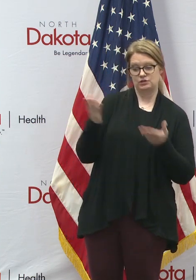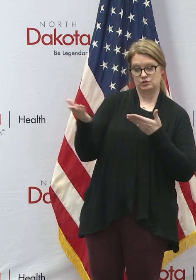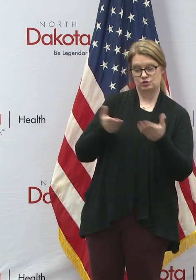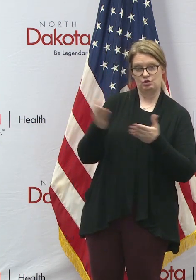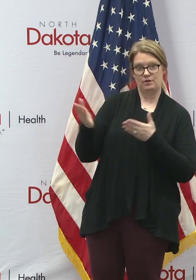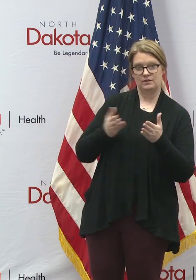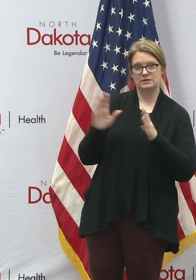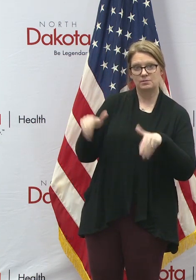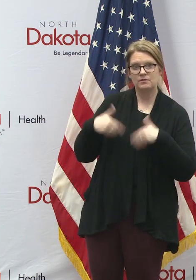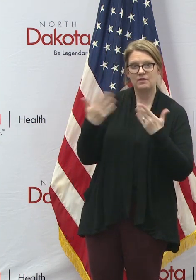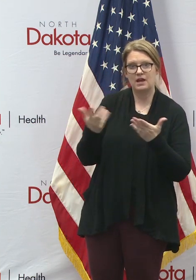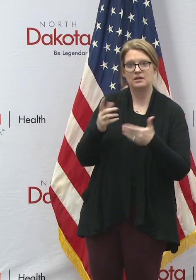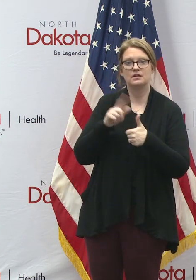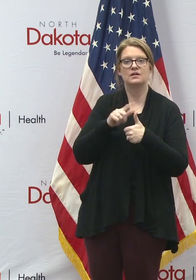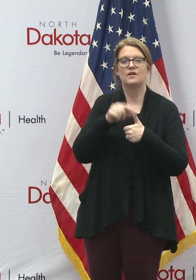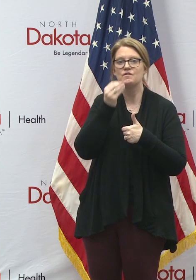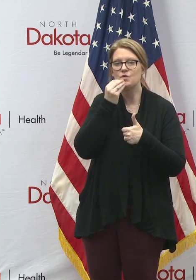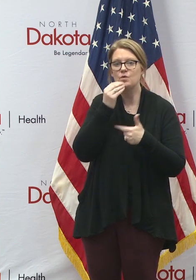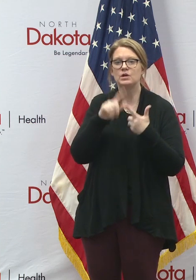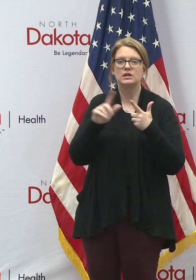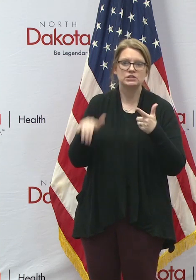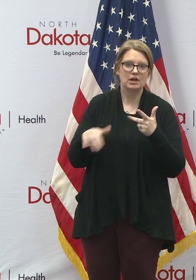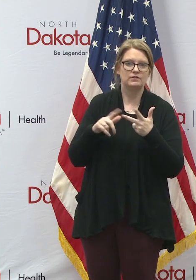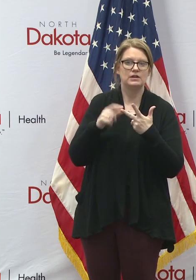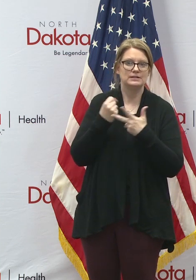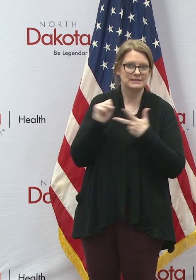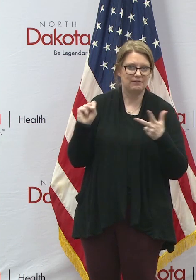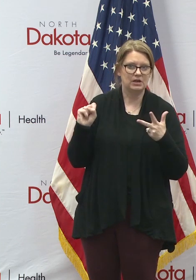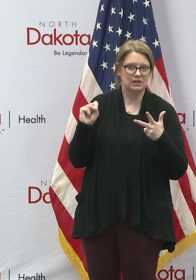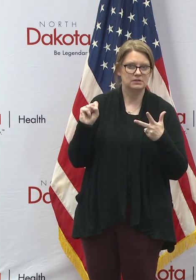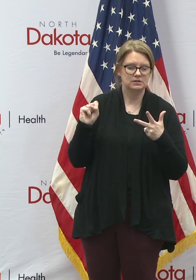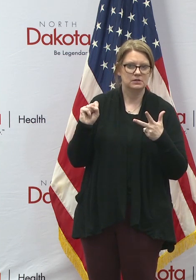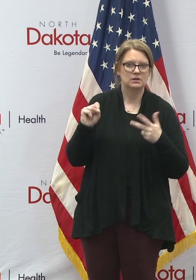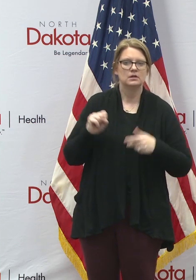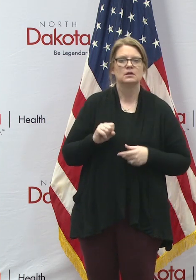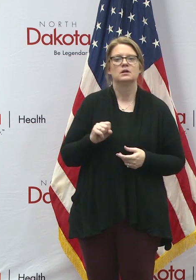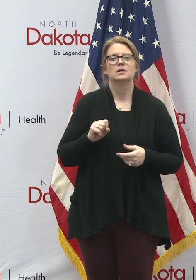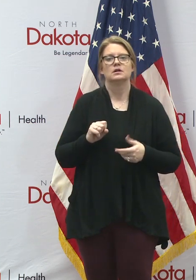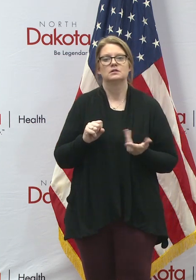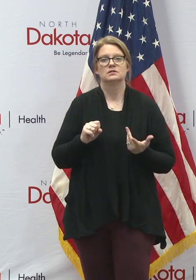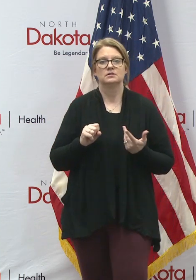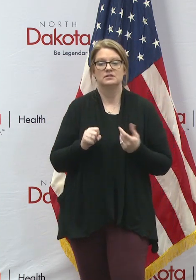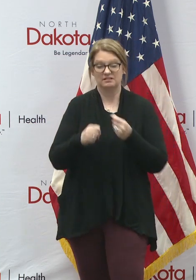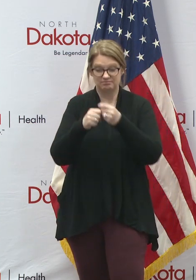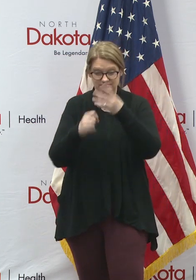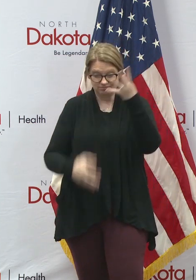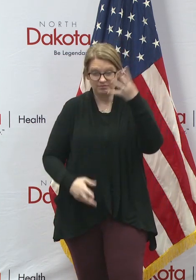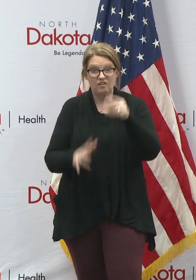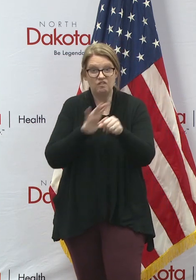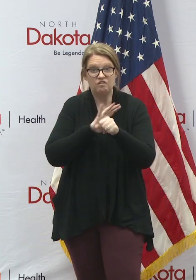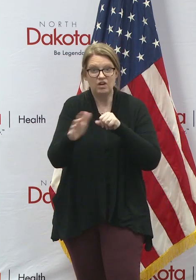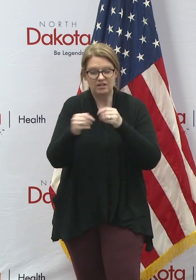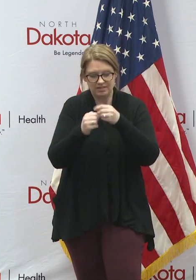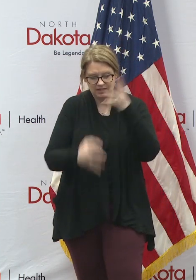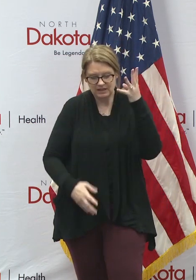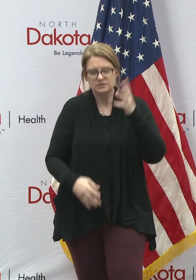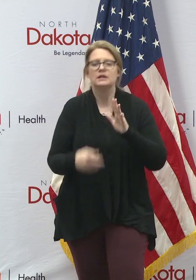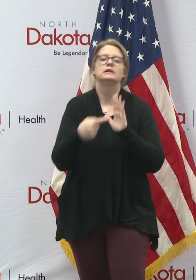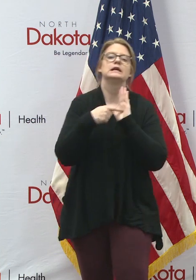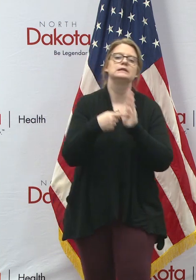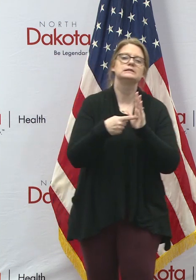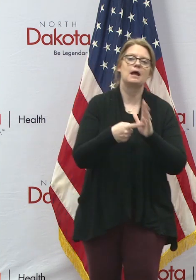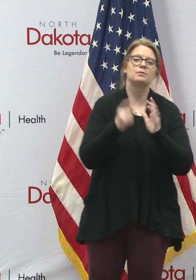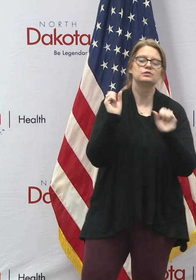human needs such as food, shelter, healthcare and safety. This is by no means an exhaustive list, but examples of lifeline